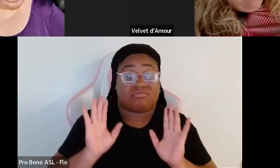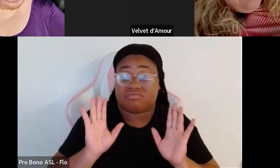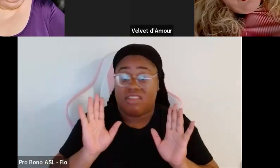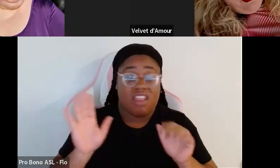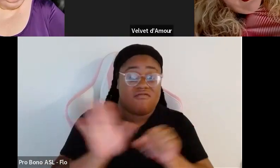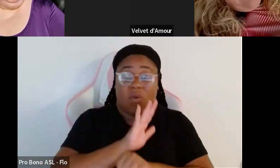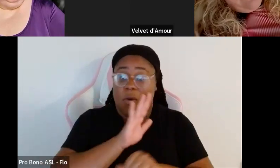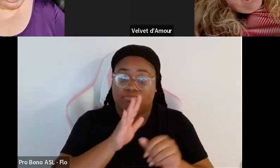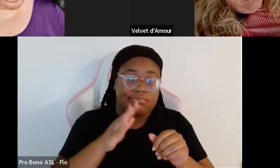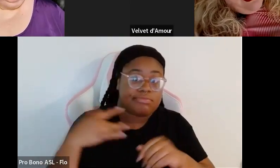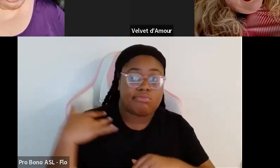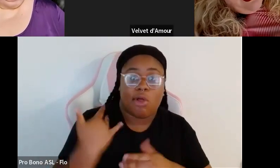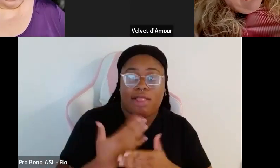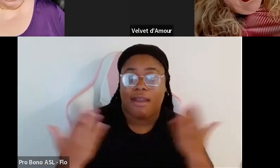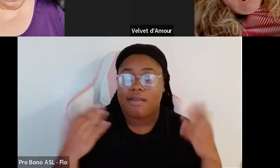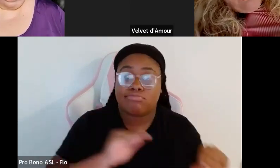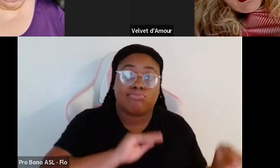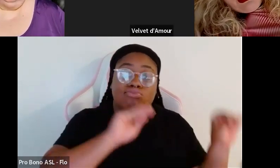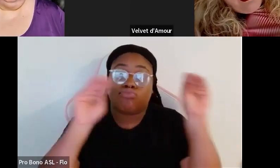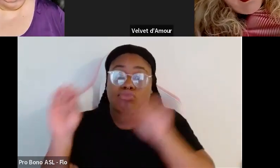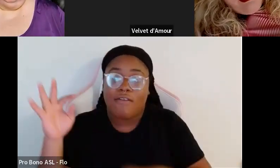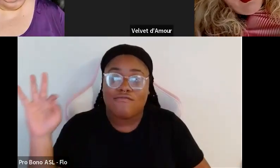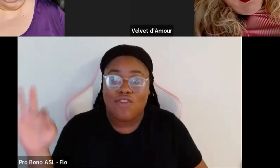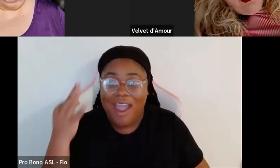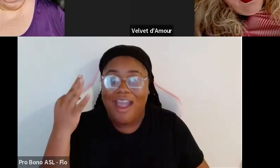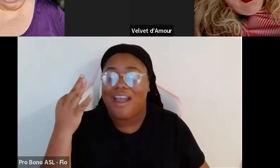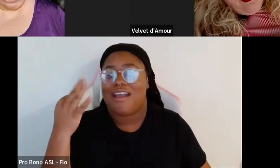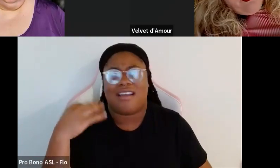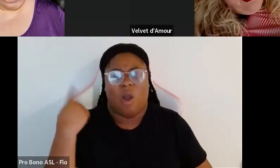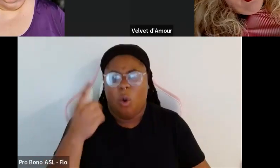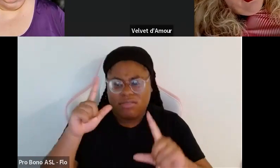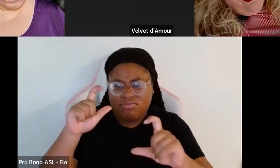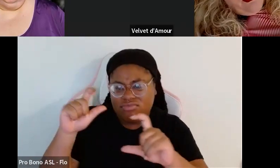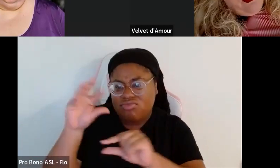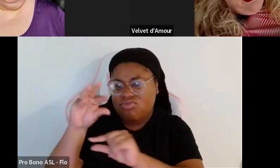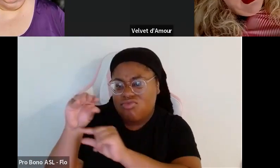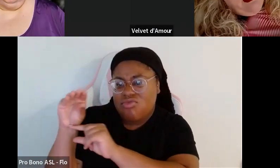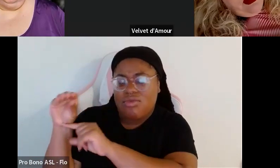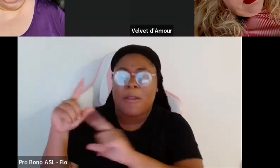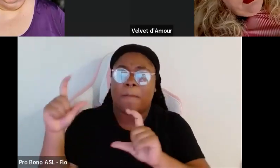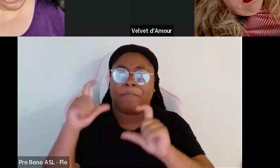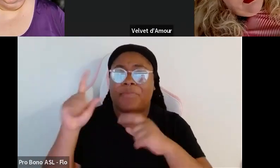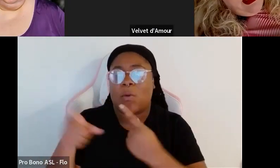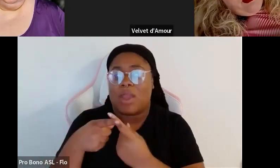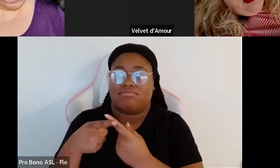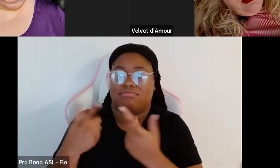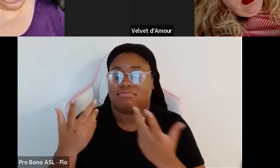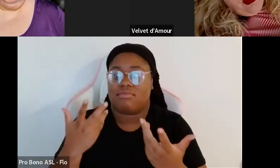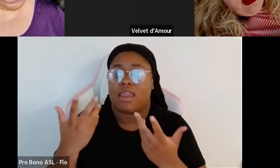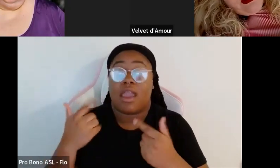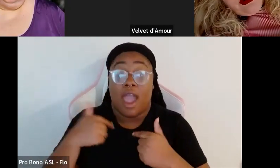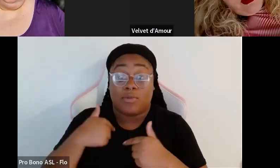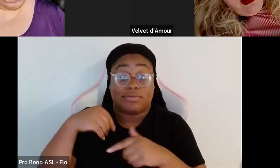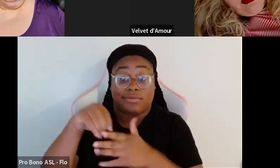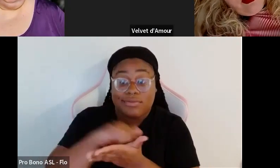I moved to France and I have always shot people you know when it came to like when I was